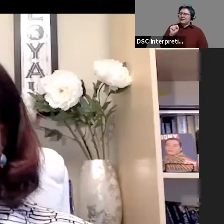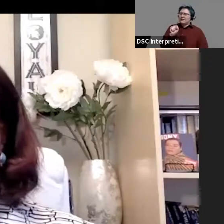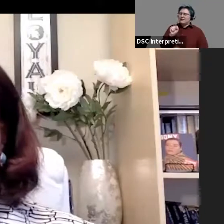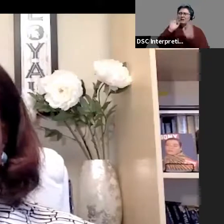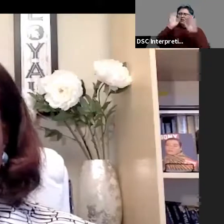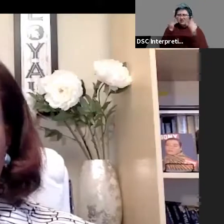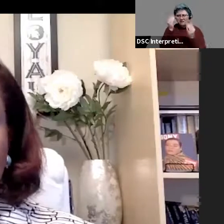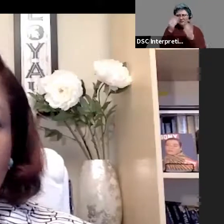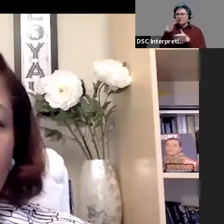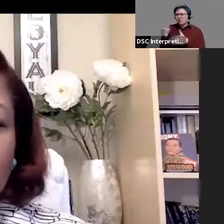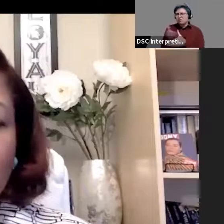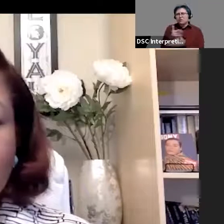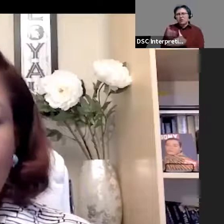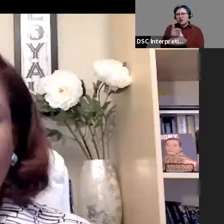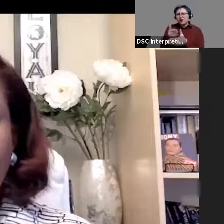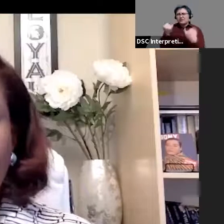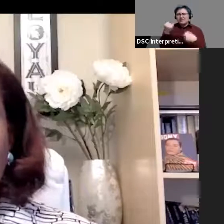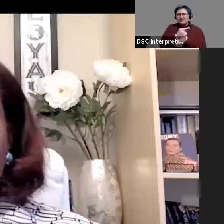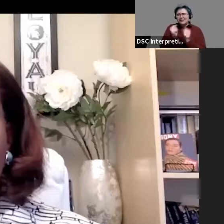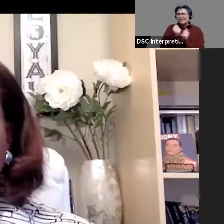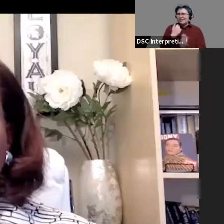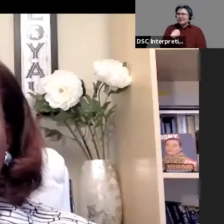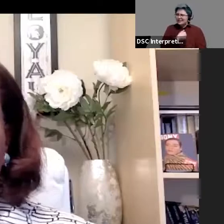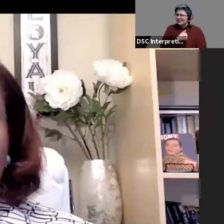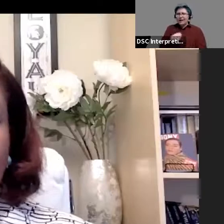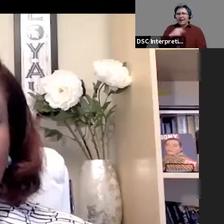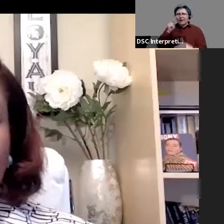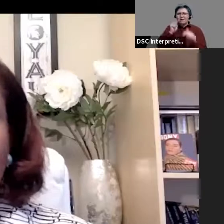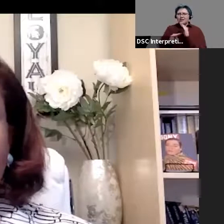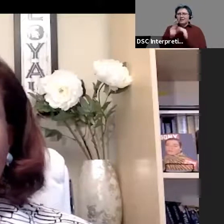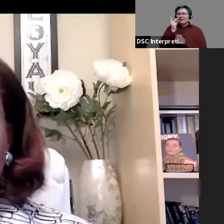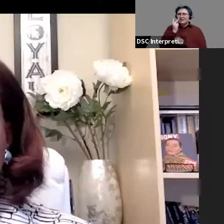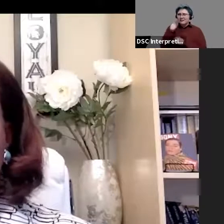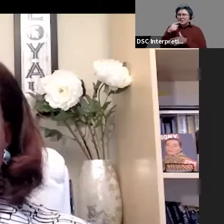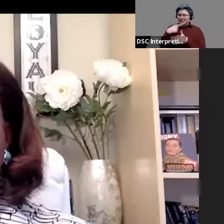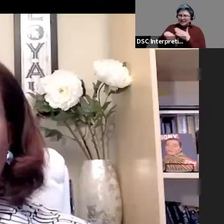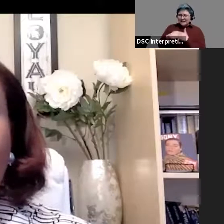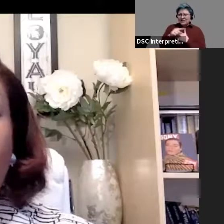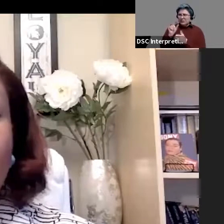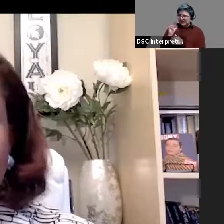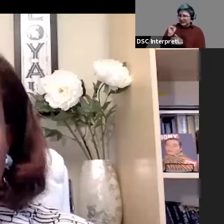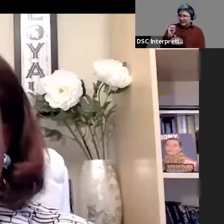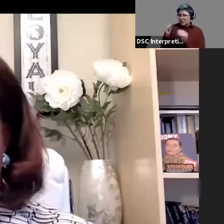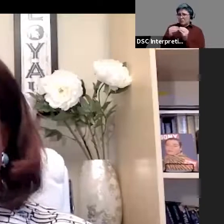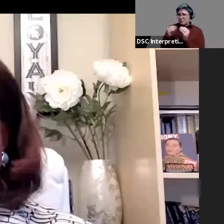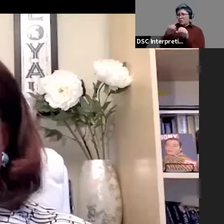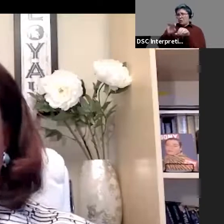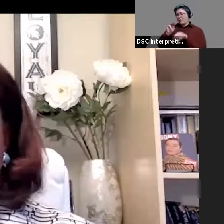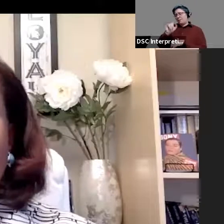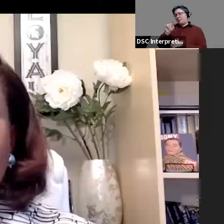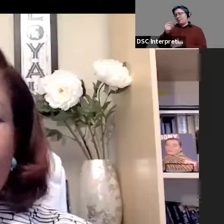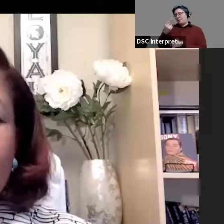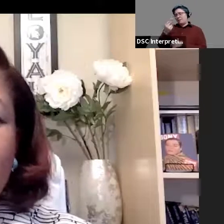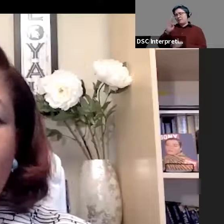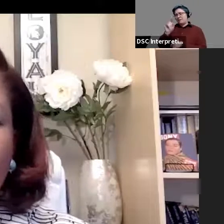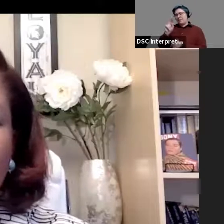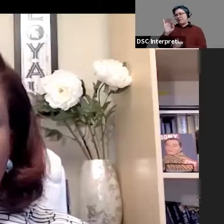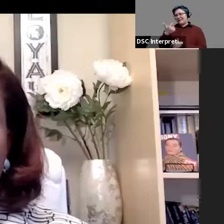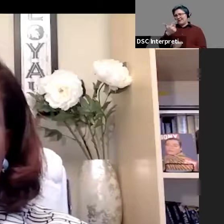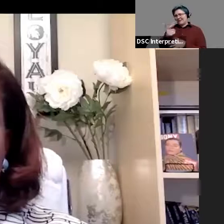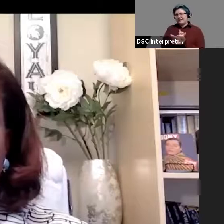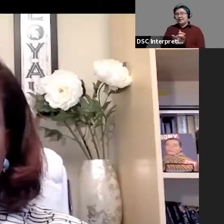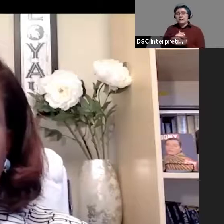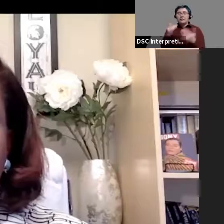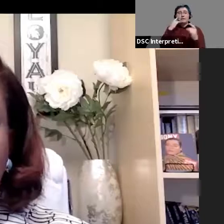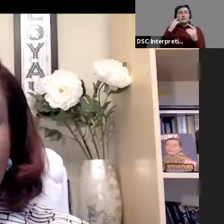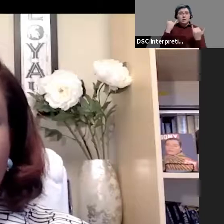information you shared today with us. I look forward to seeing you next week, Tom, for more Myth Busting. In the meantime, our